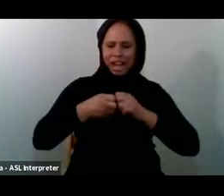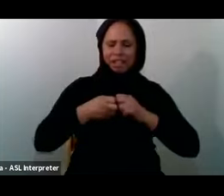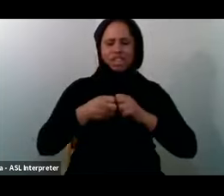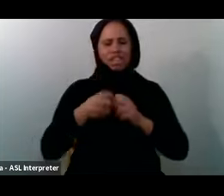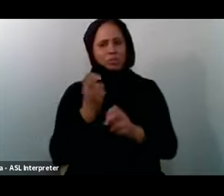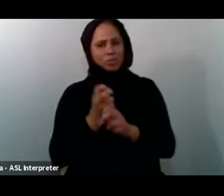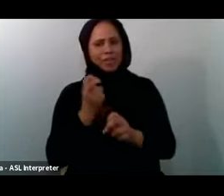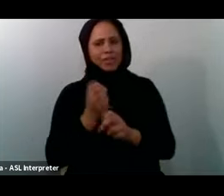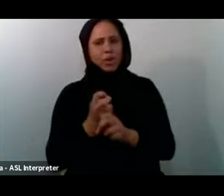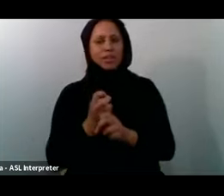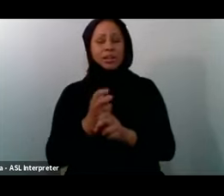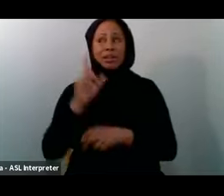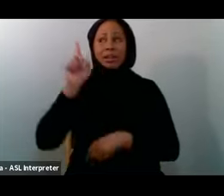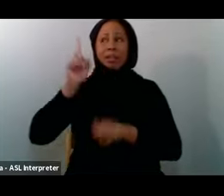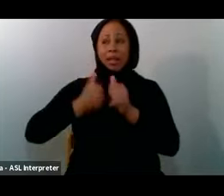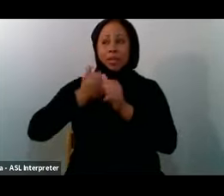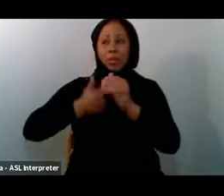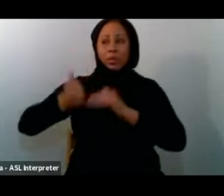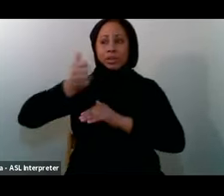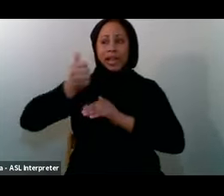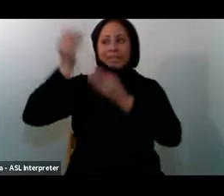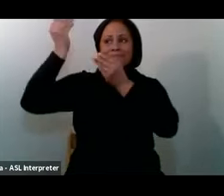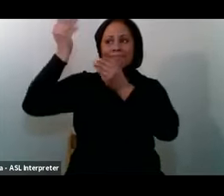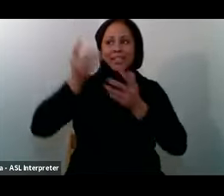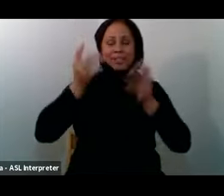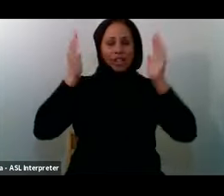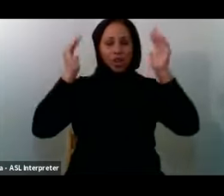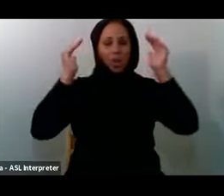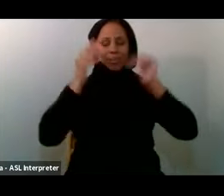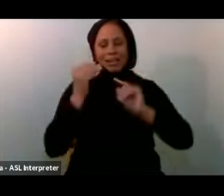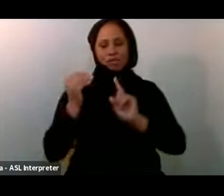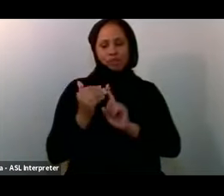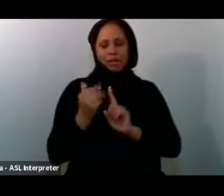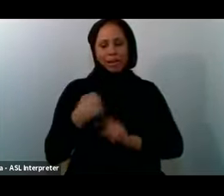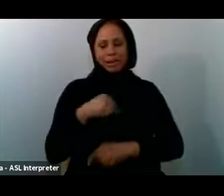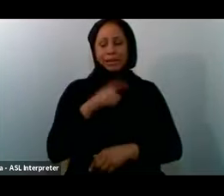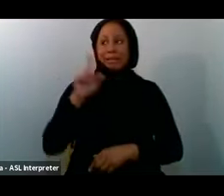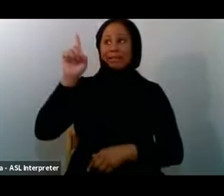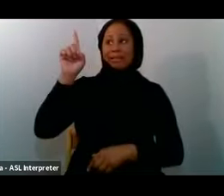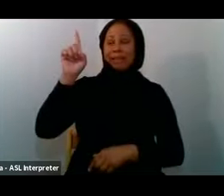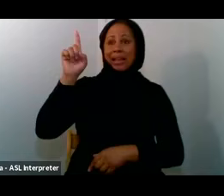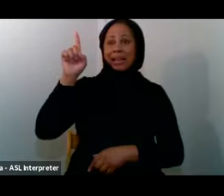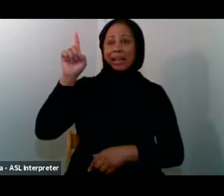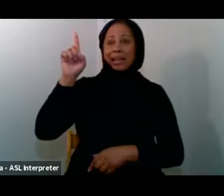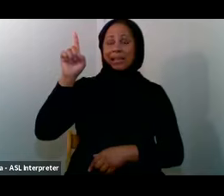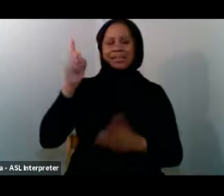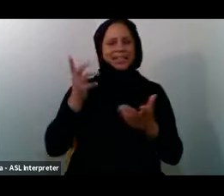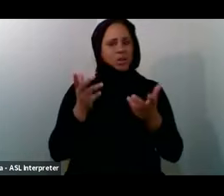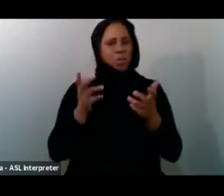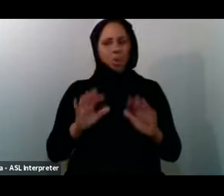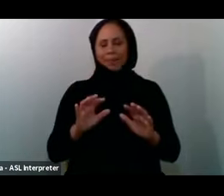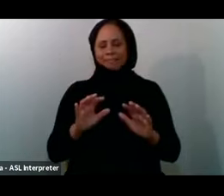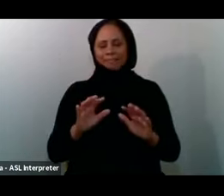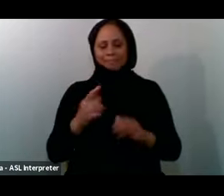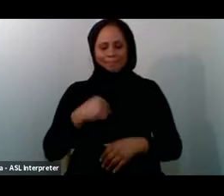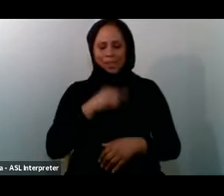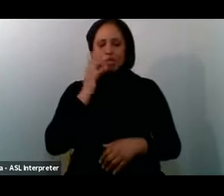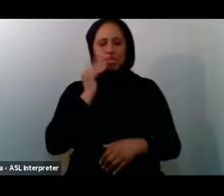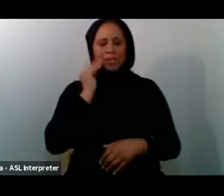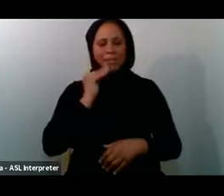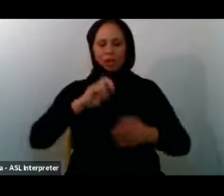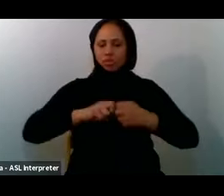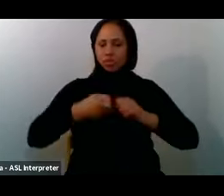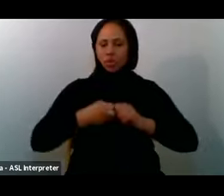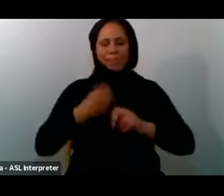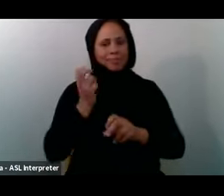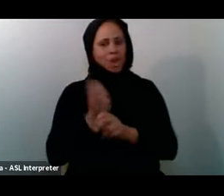subhanahu wa ta'ala Is giving us hope And reminding us That Allah Does not want Hardship from all of this Allah doesn't Desire